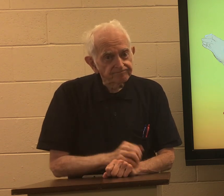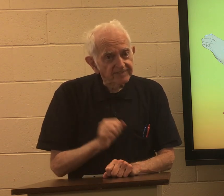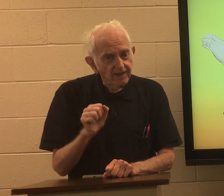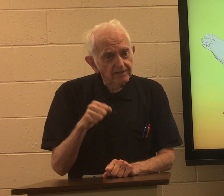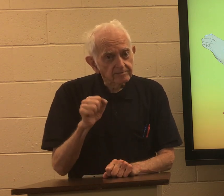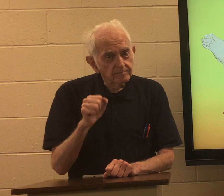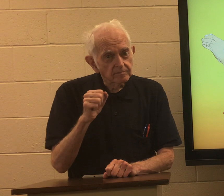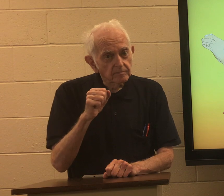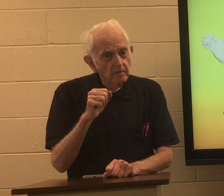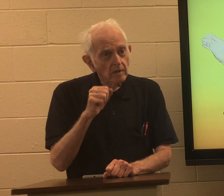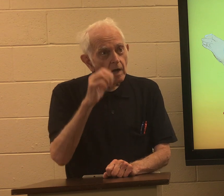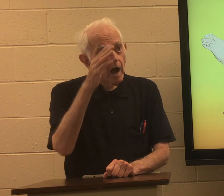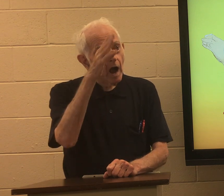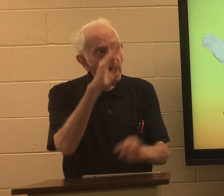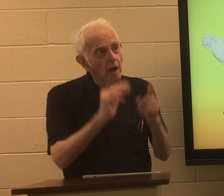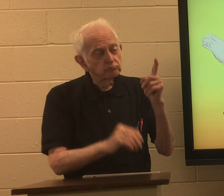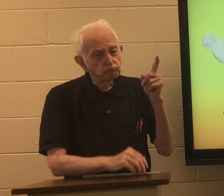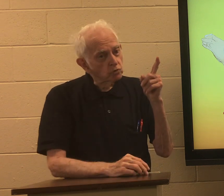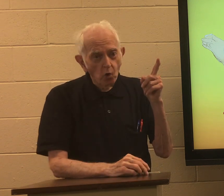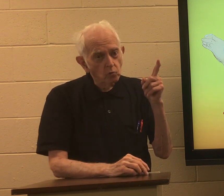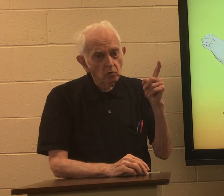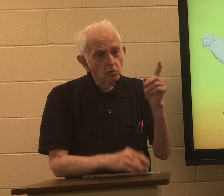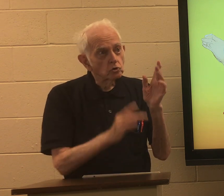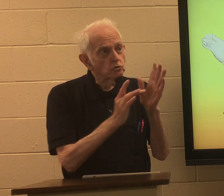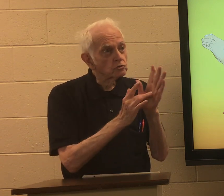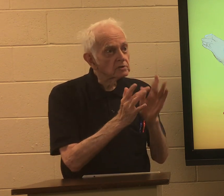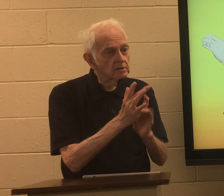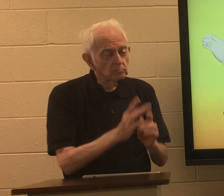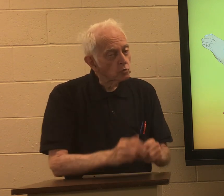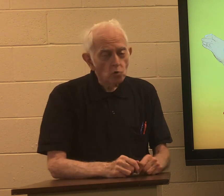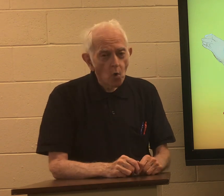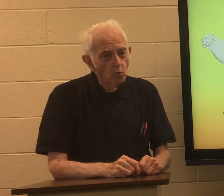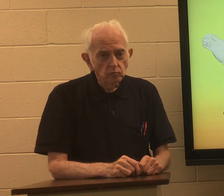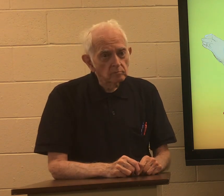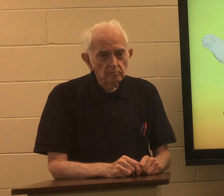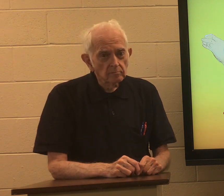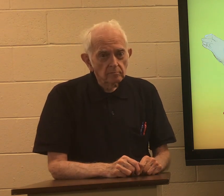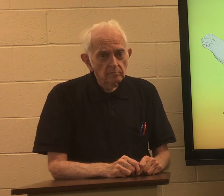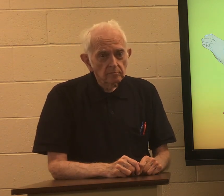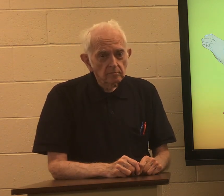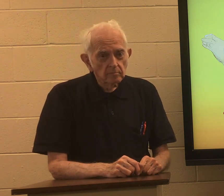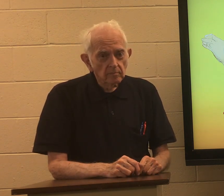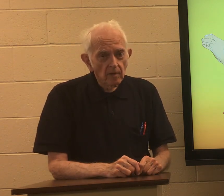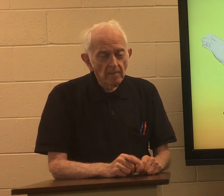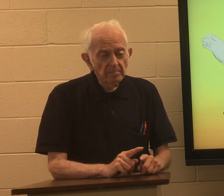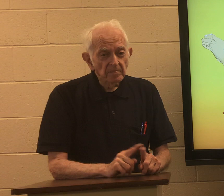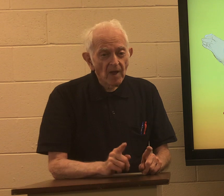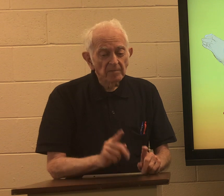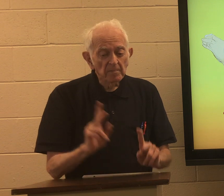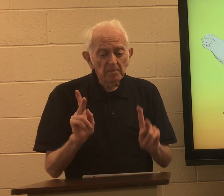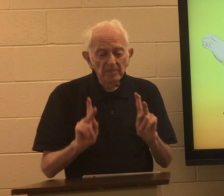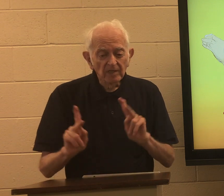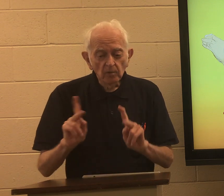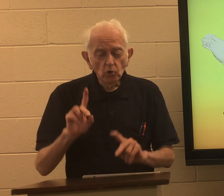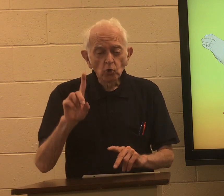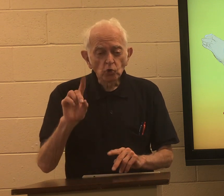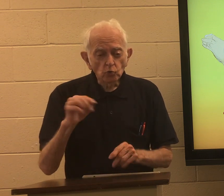yes God doesn't Jesus no but people